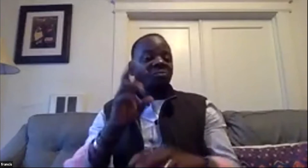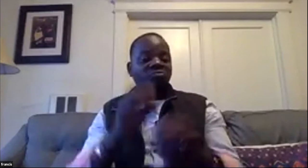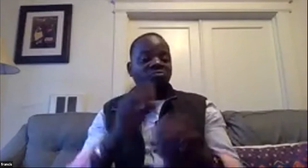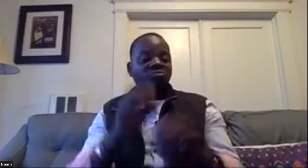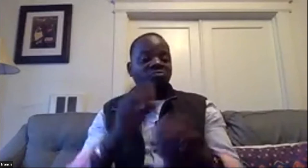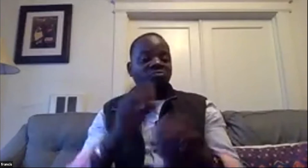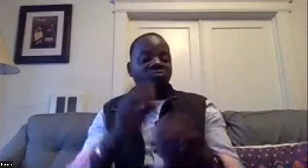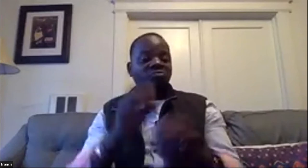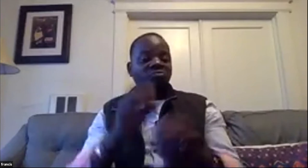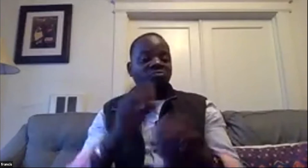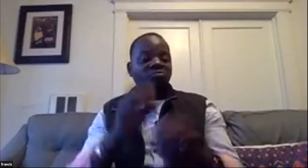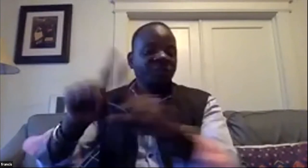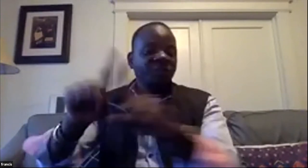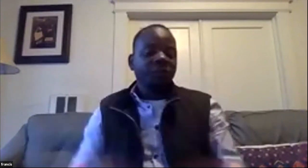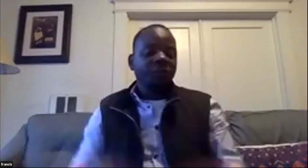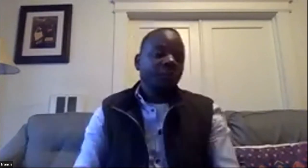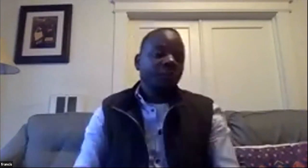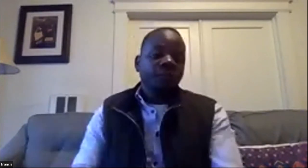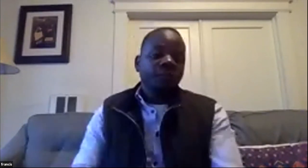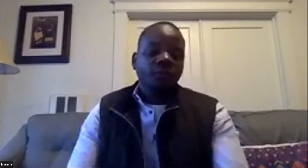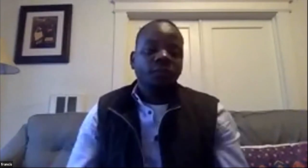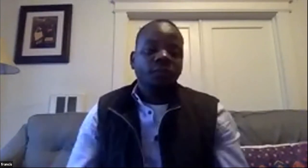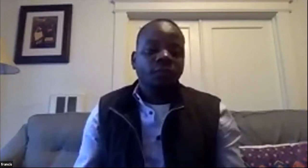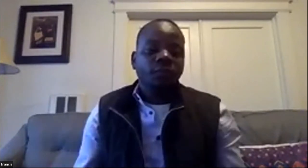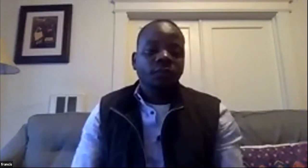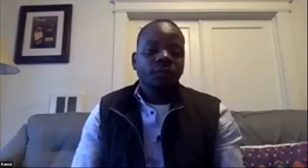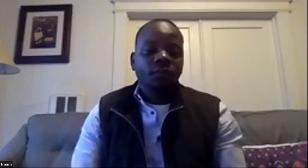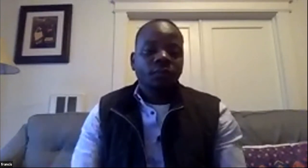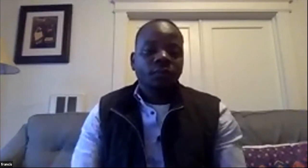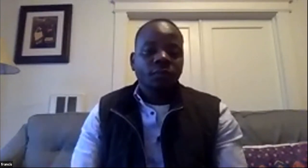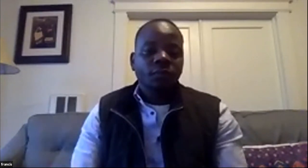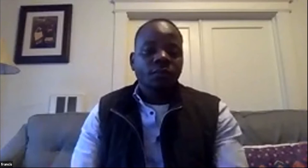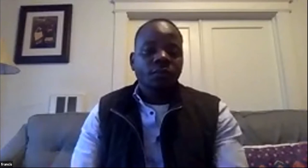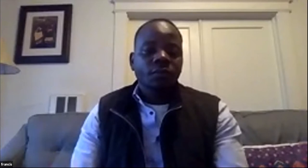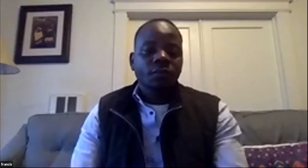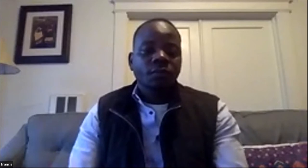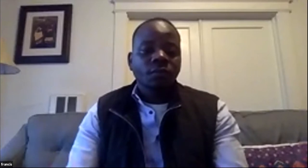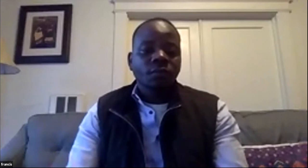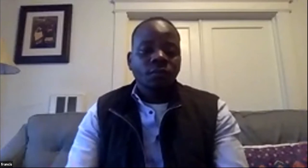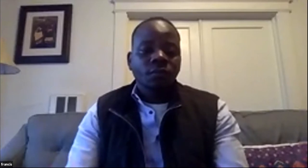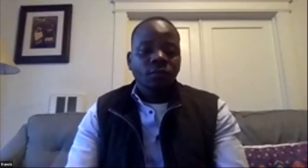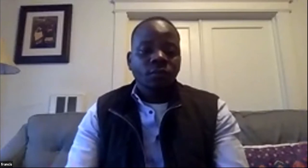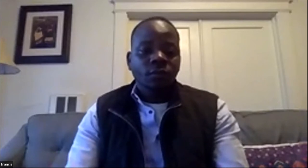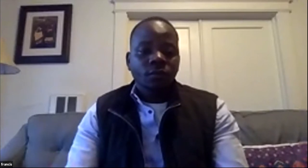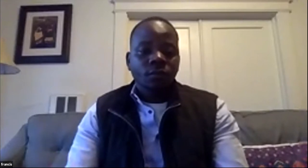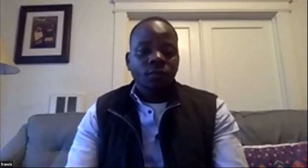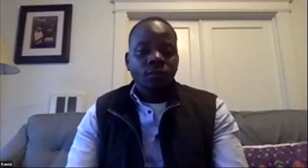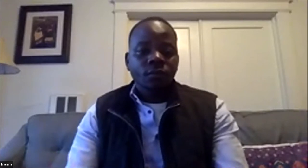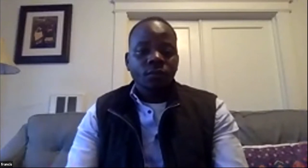and so that so that you can be ready for is that what you said